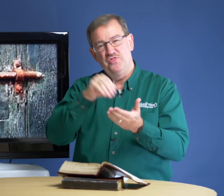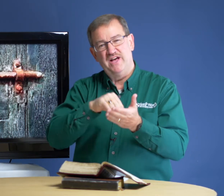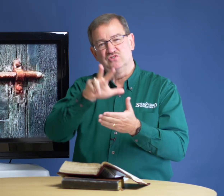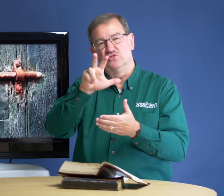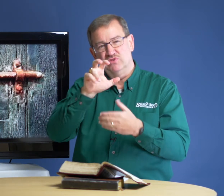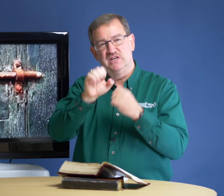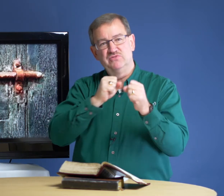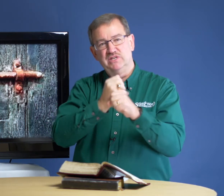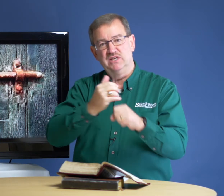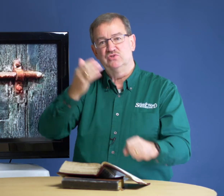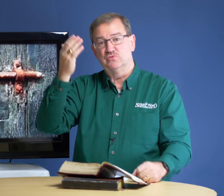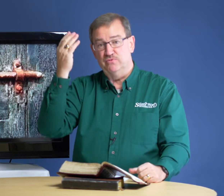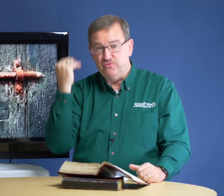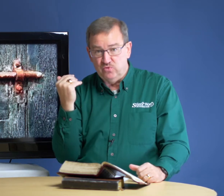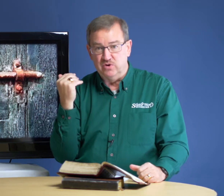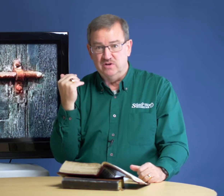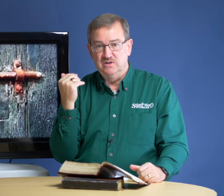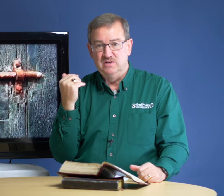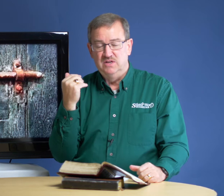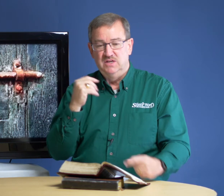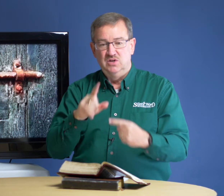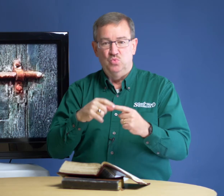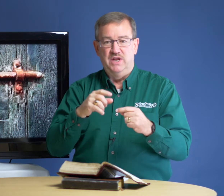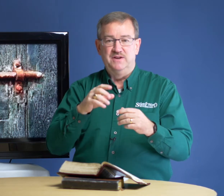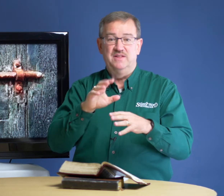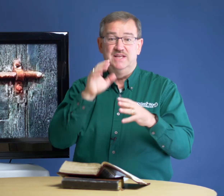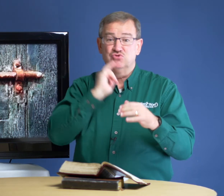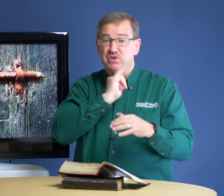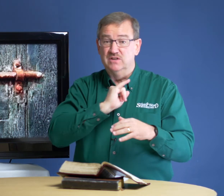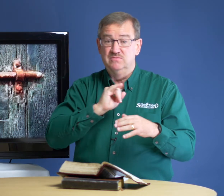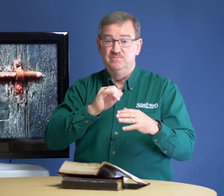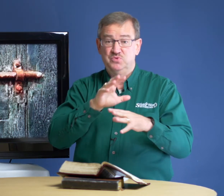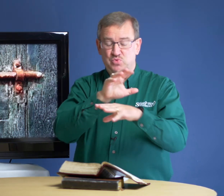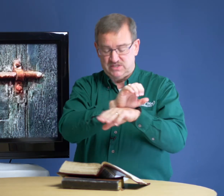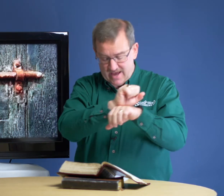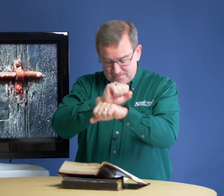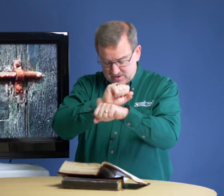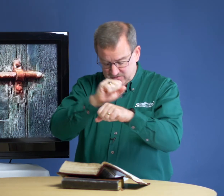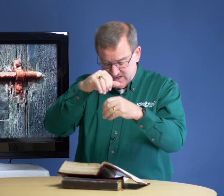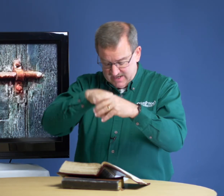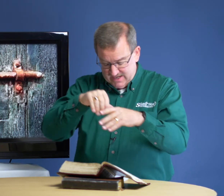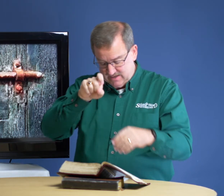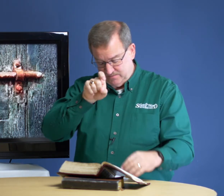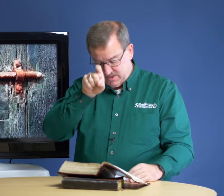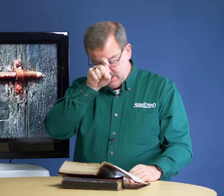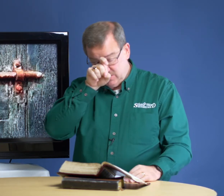,300 years before when Israel was captive in Egypt.